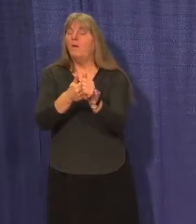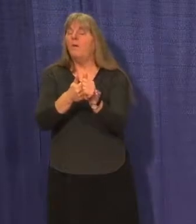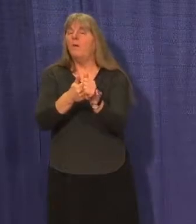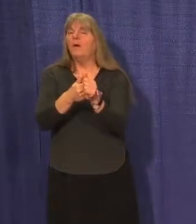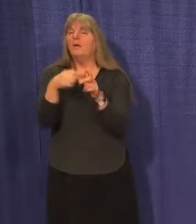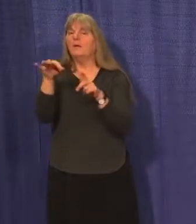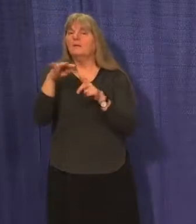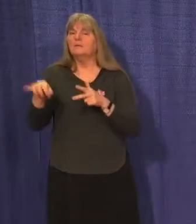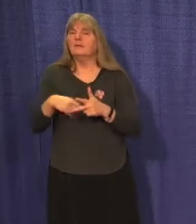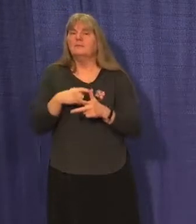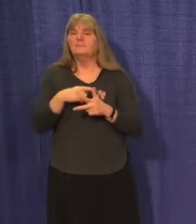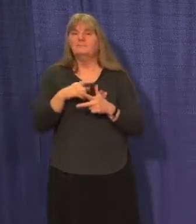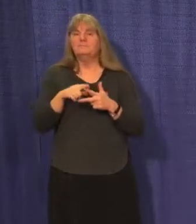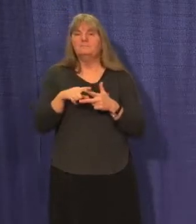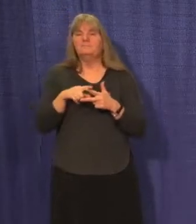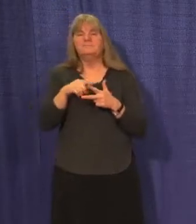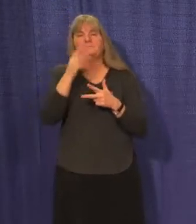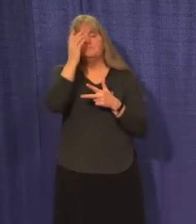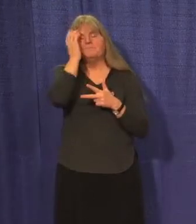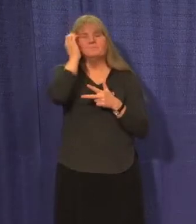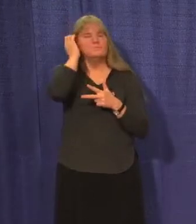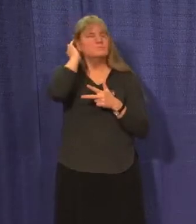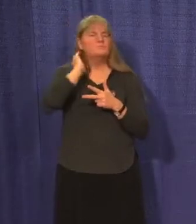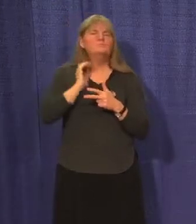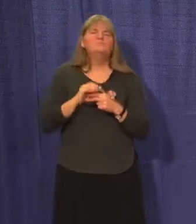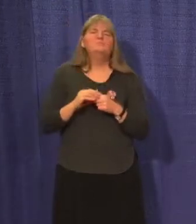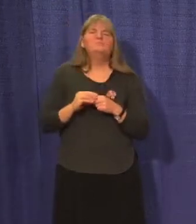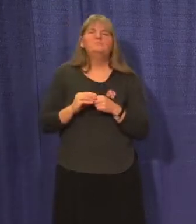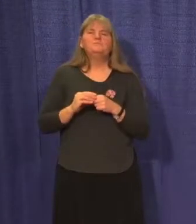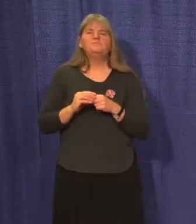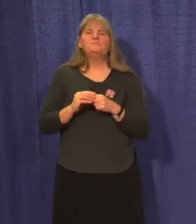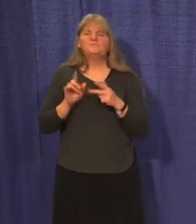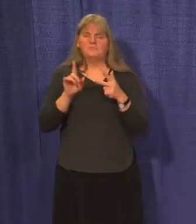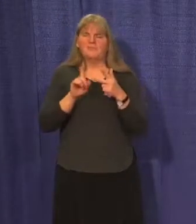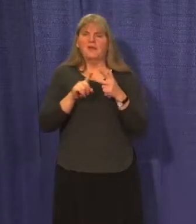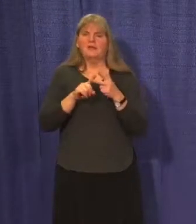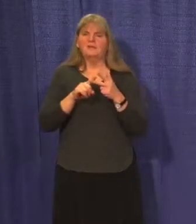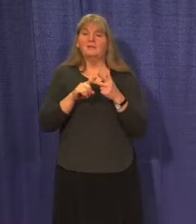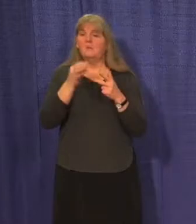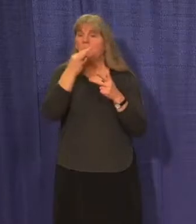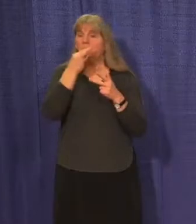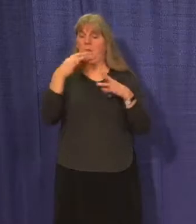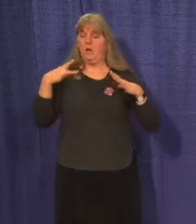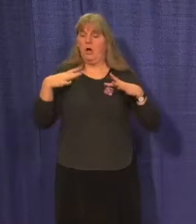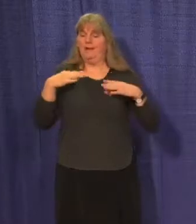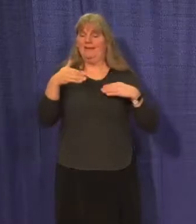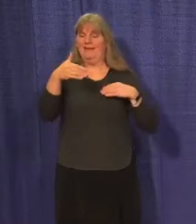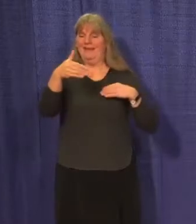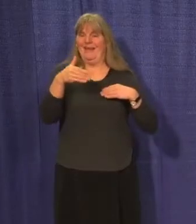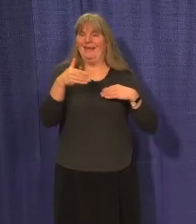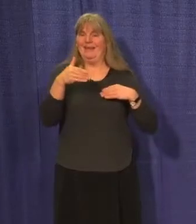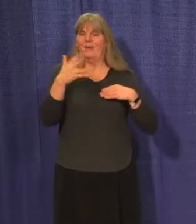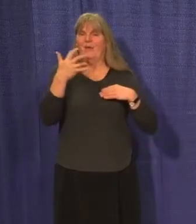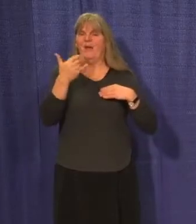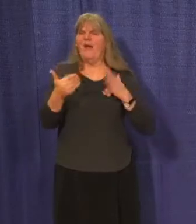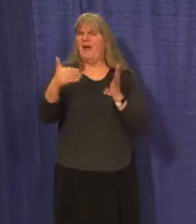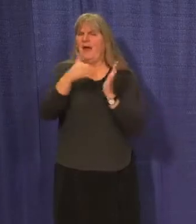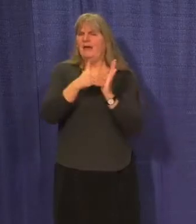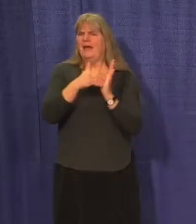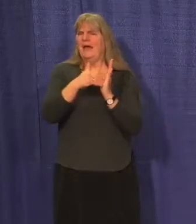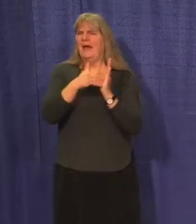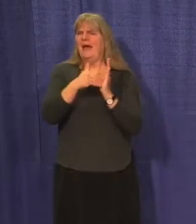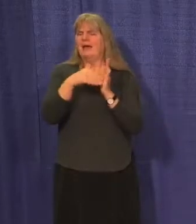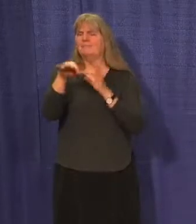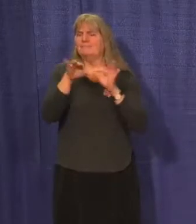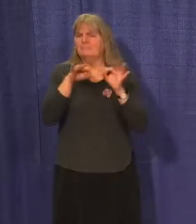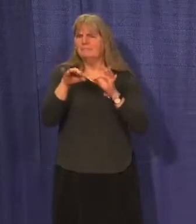health and safety guidelines. And with the holidays quickly coming, I want to revisit our need for